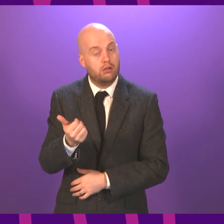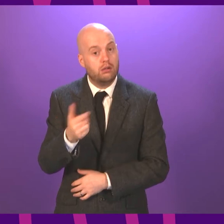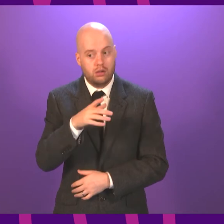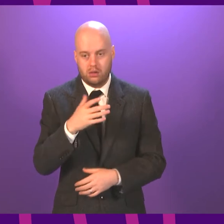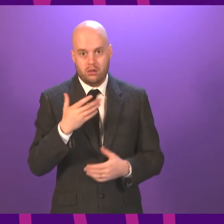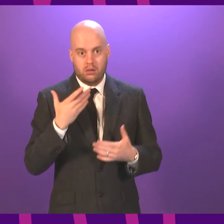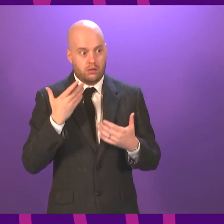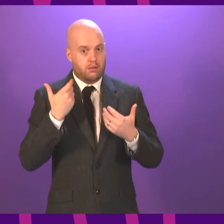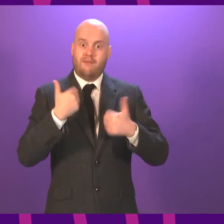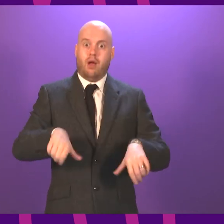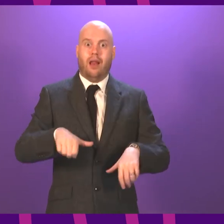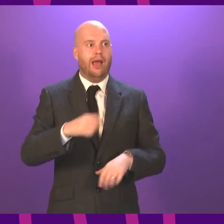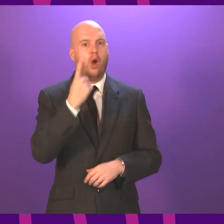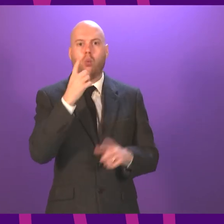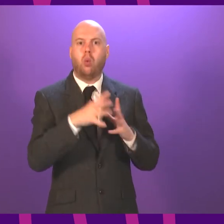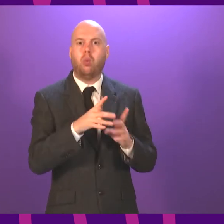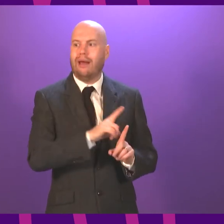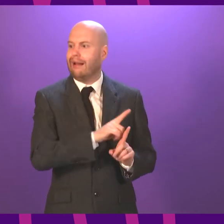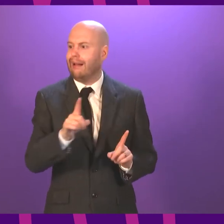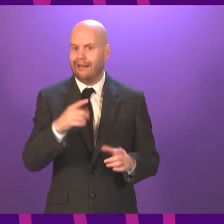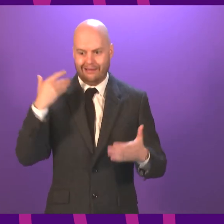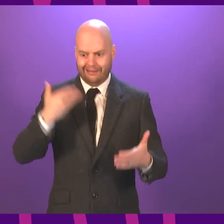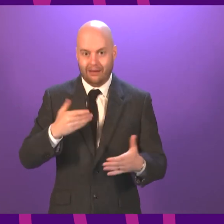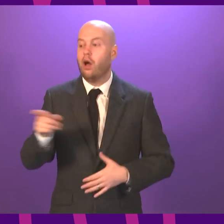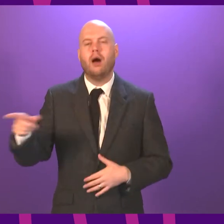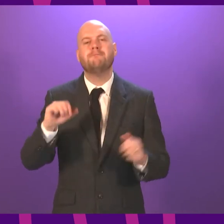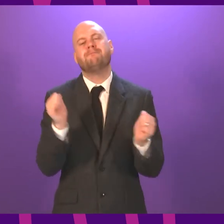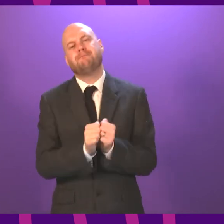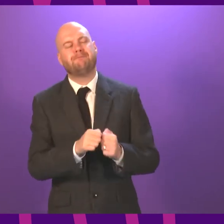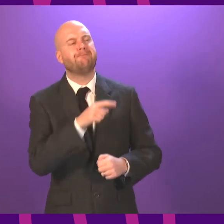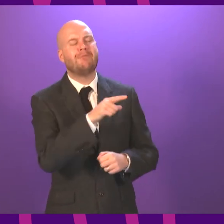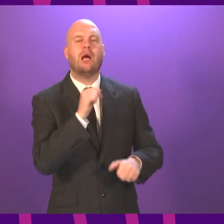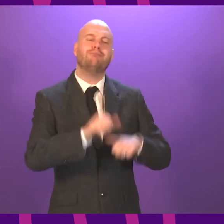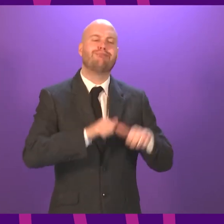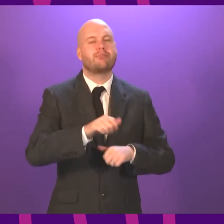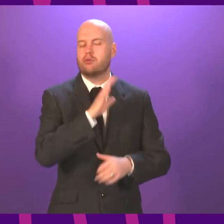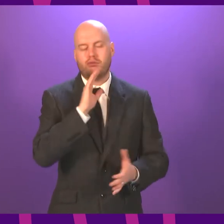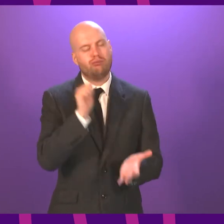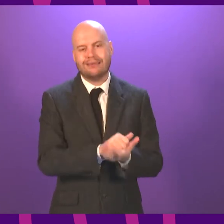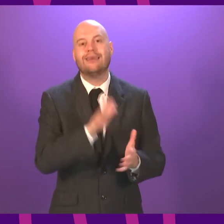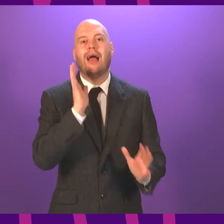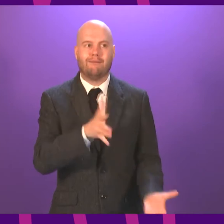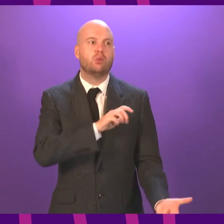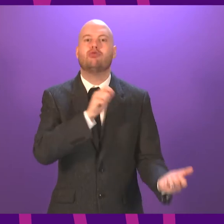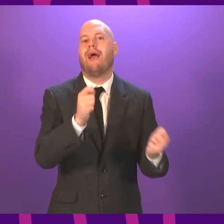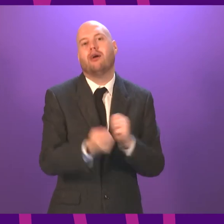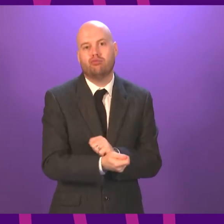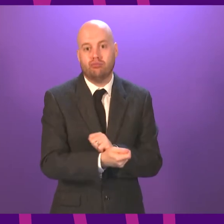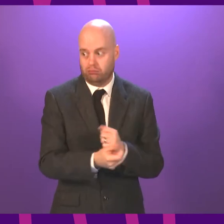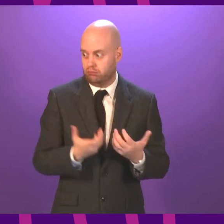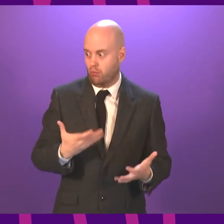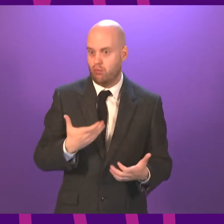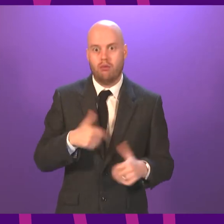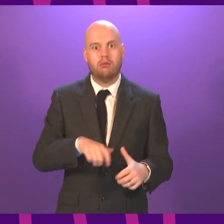system was broken and they had a U-turn. This year's children shouldn't have to go through the same issues all over again. Winnie is out,